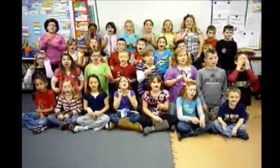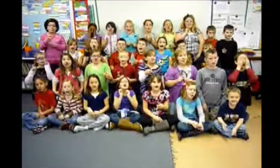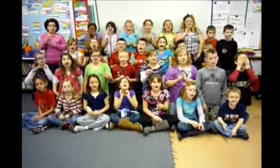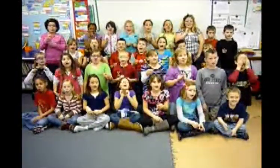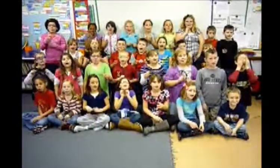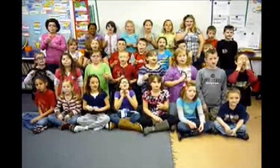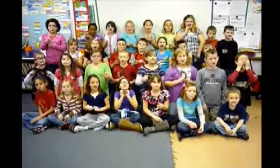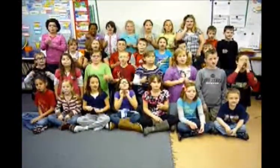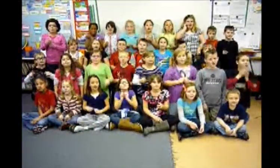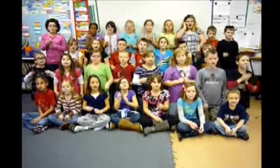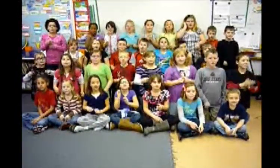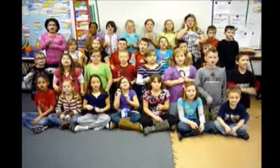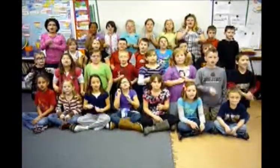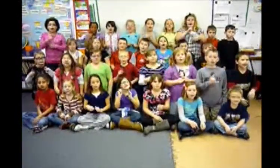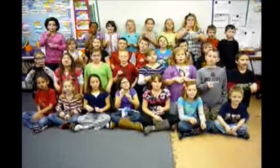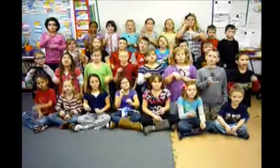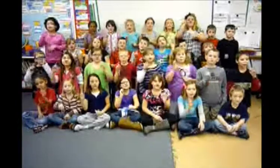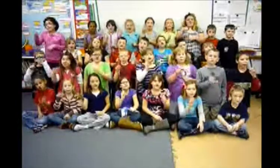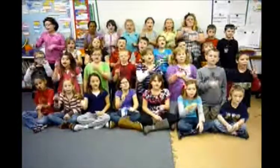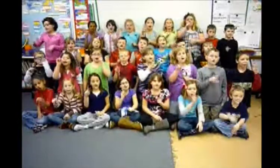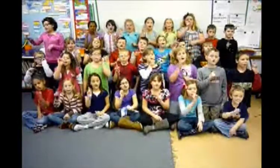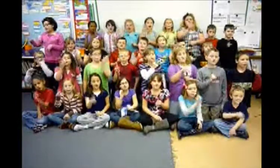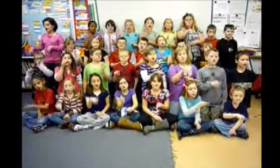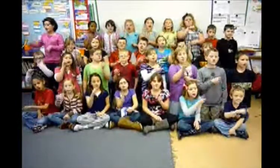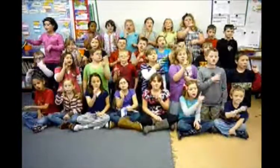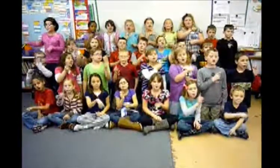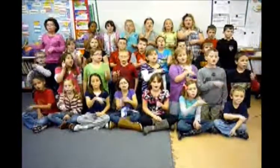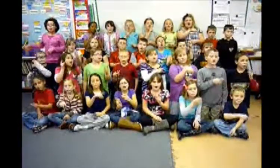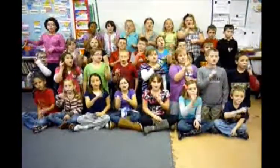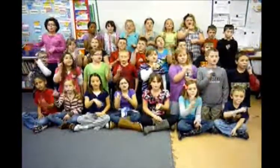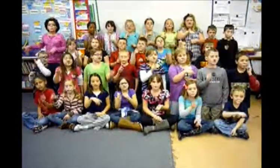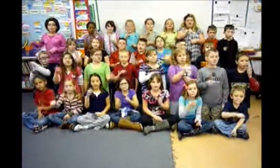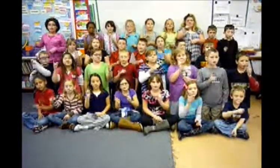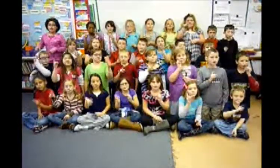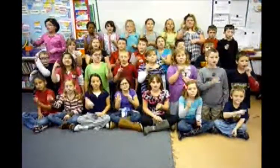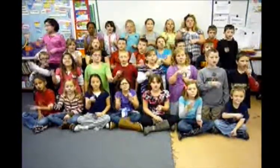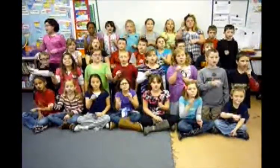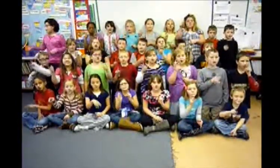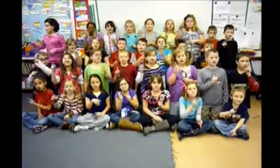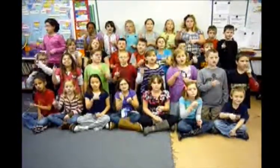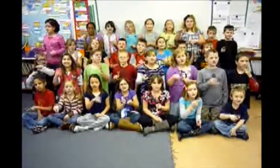forever,